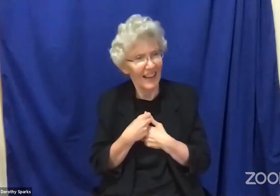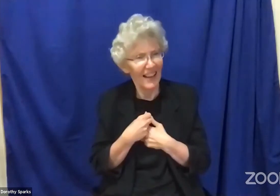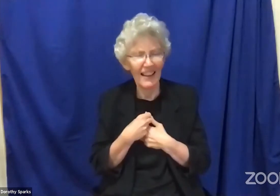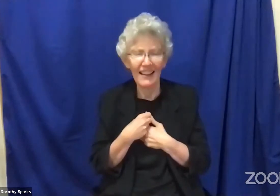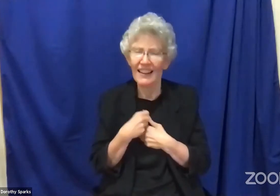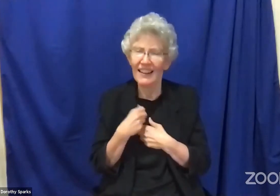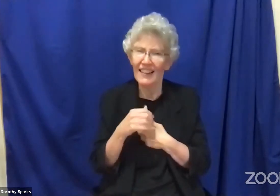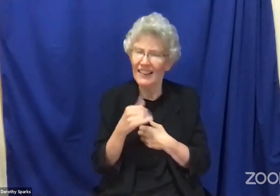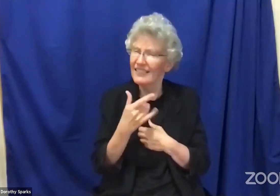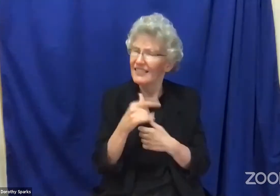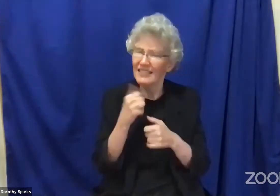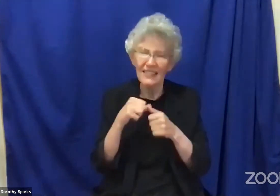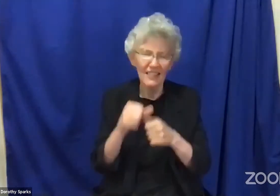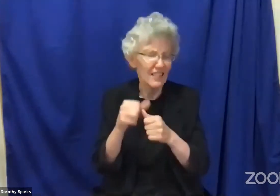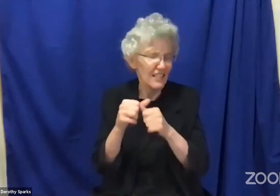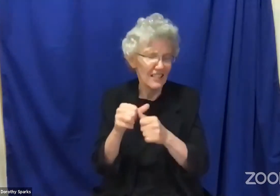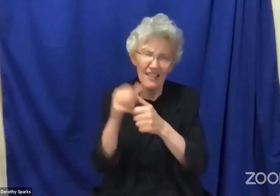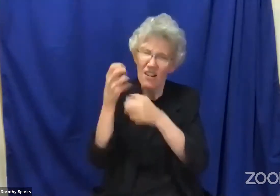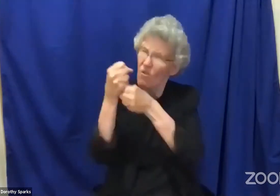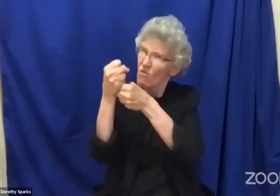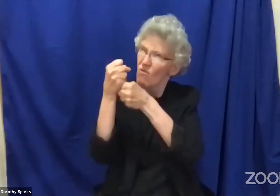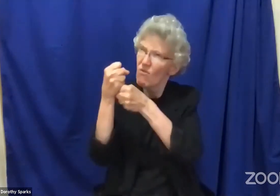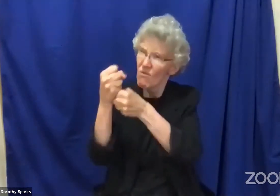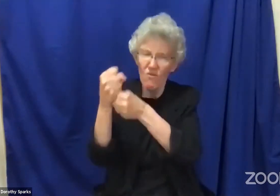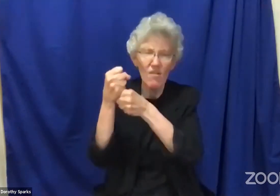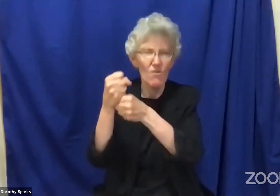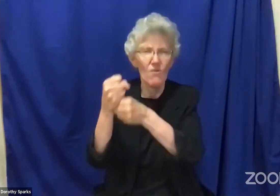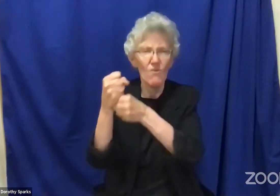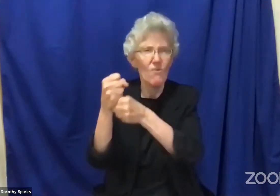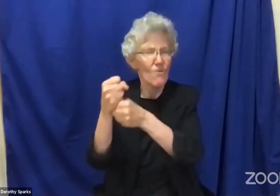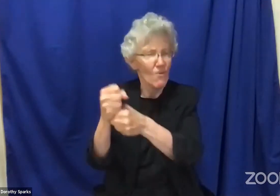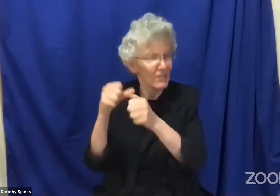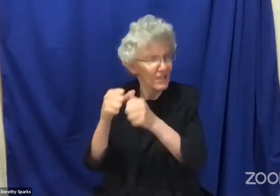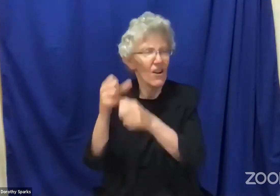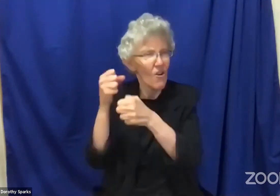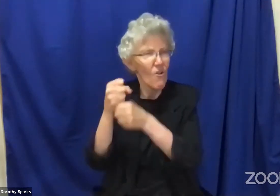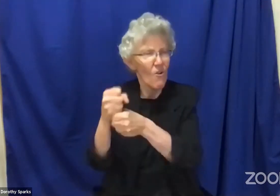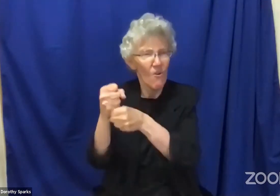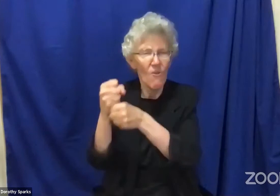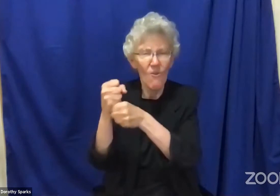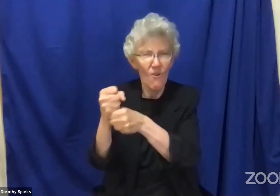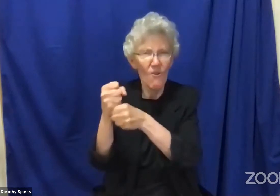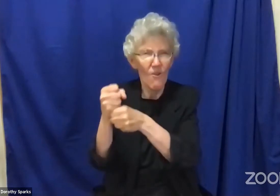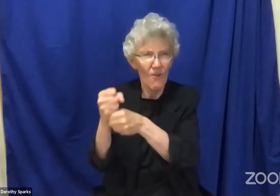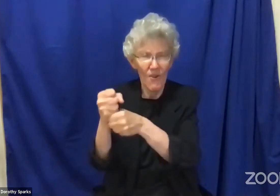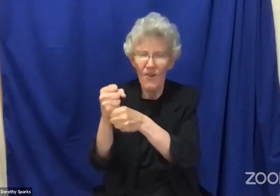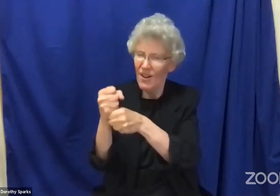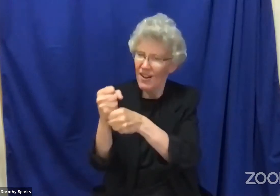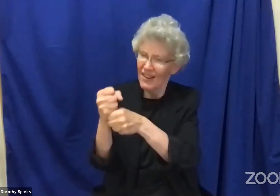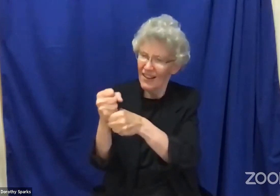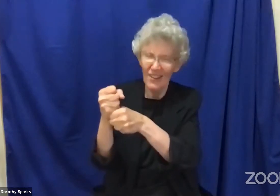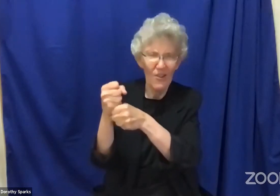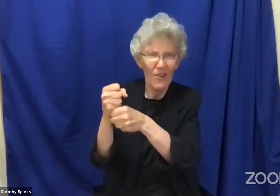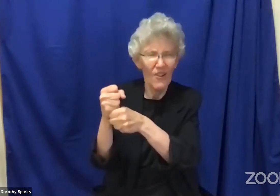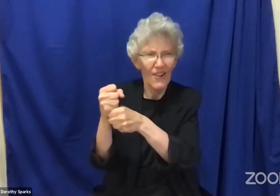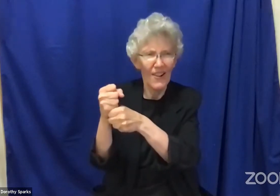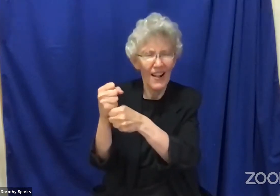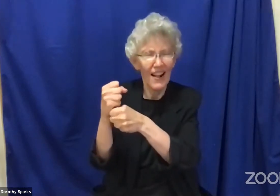experienced. And so they were sharing their frustrations and yet their hope. They still continue to